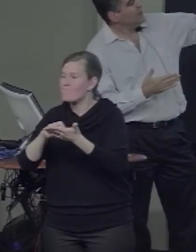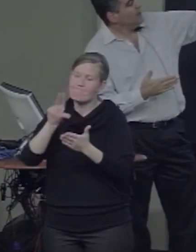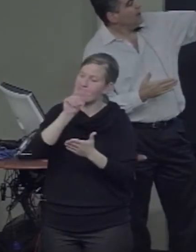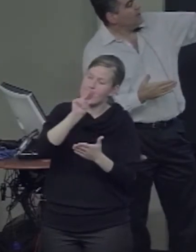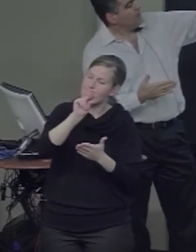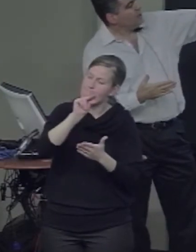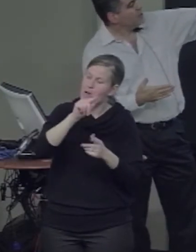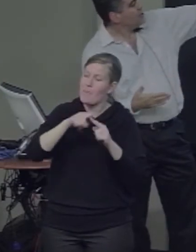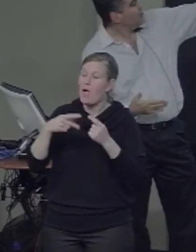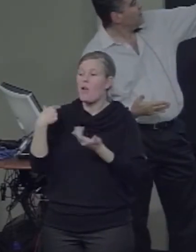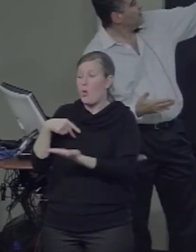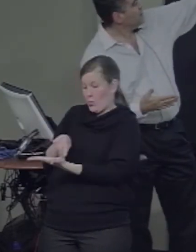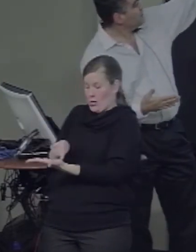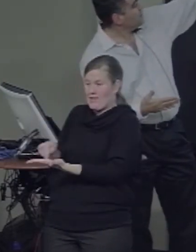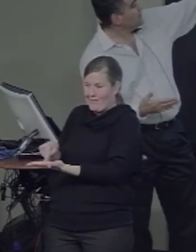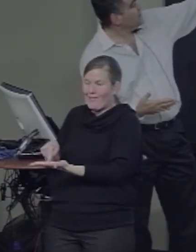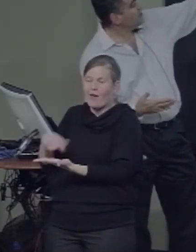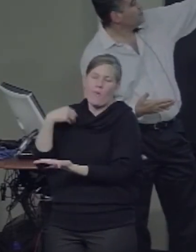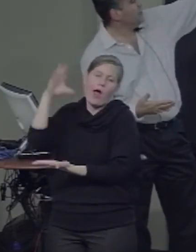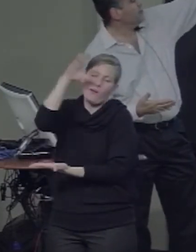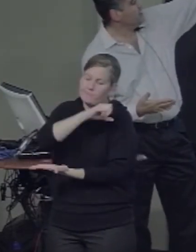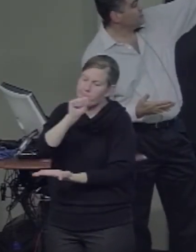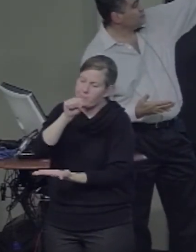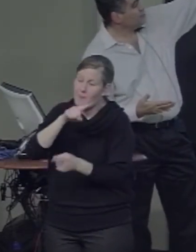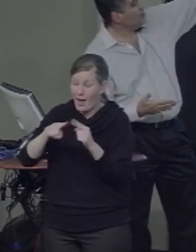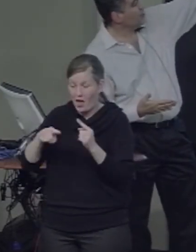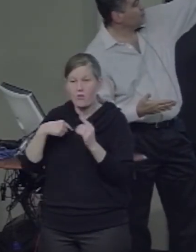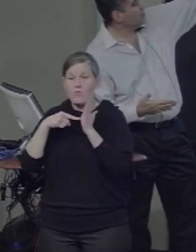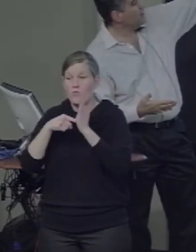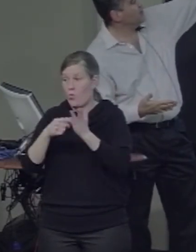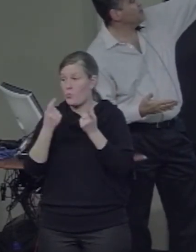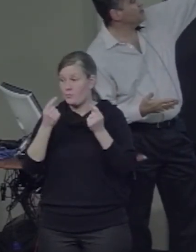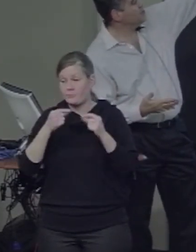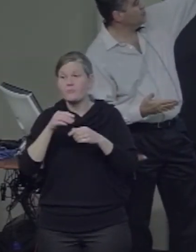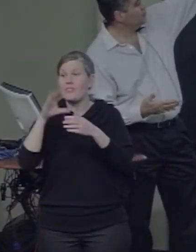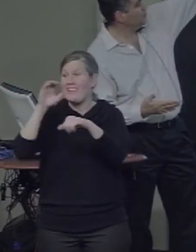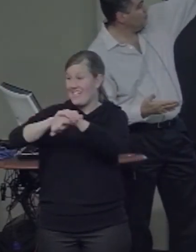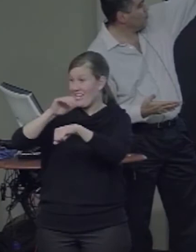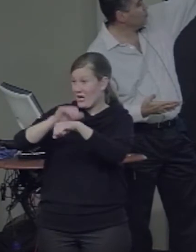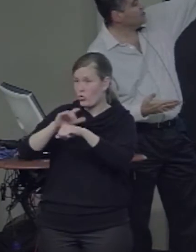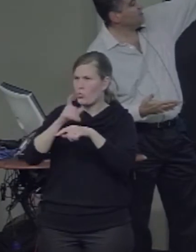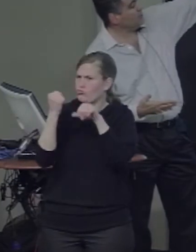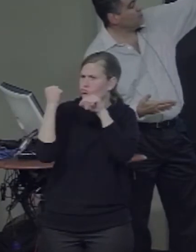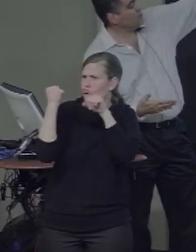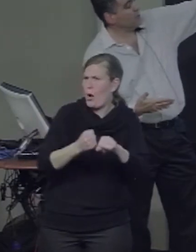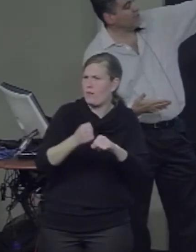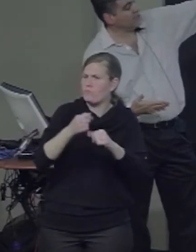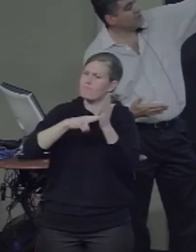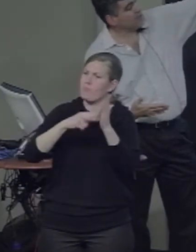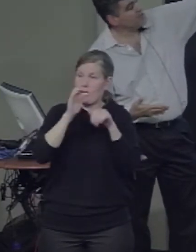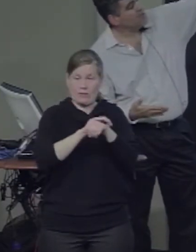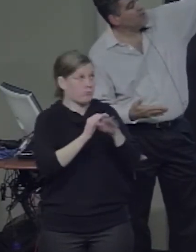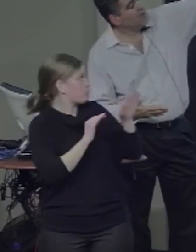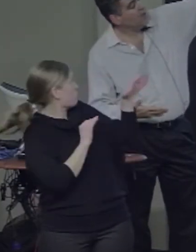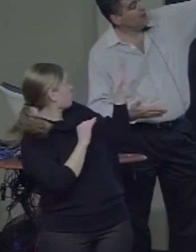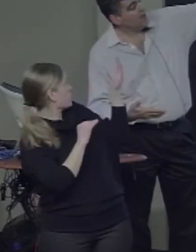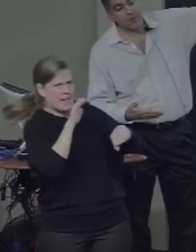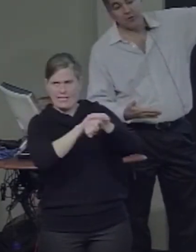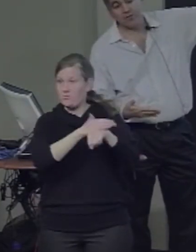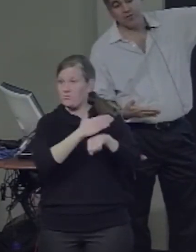it, what's shown on the left are for English readers get strong responses to words and word-like strings.